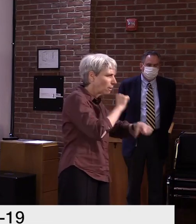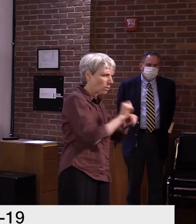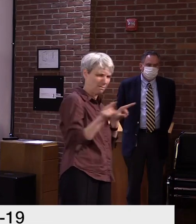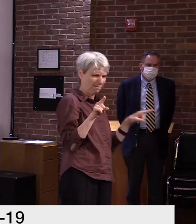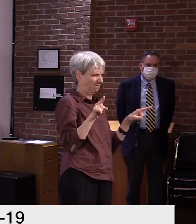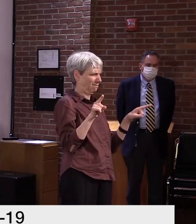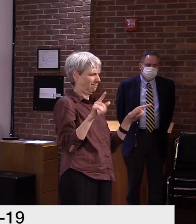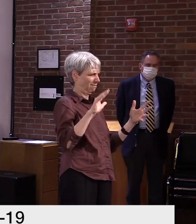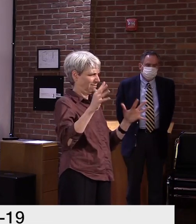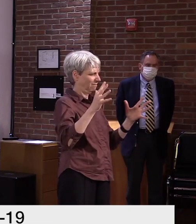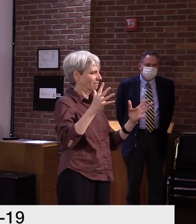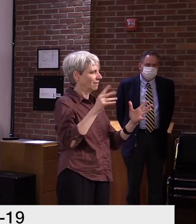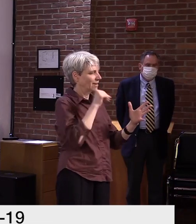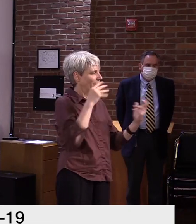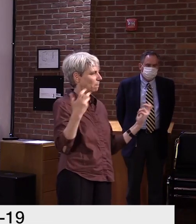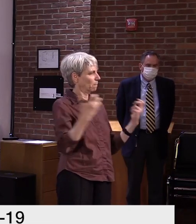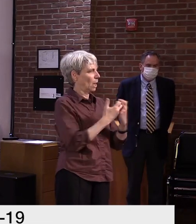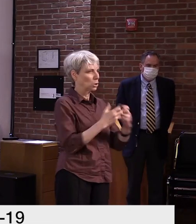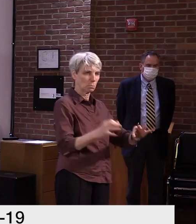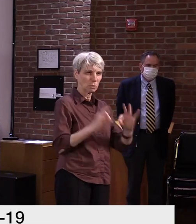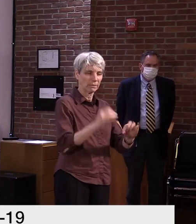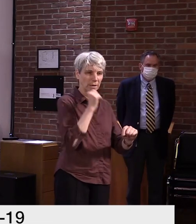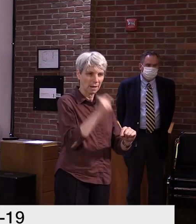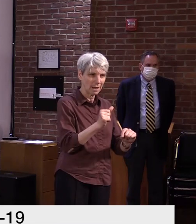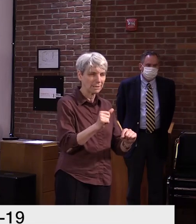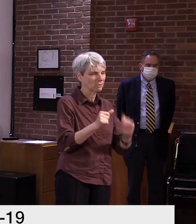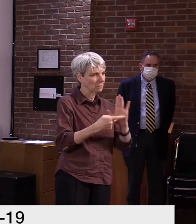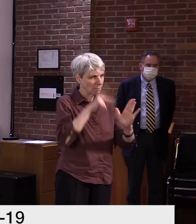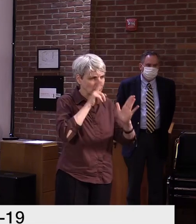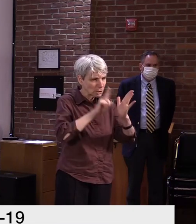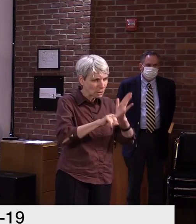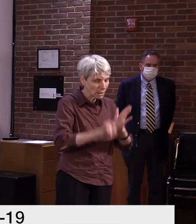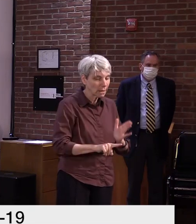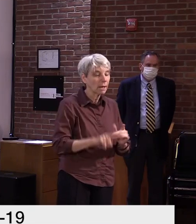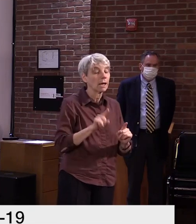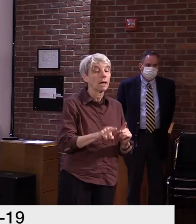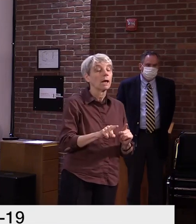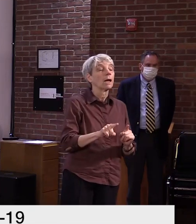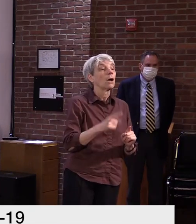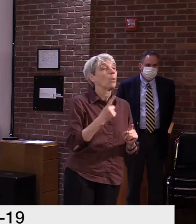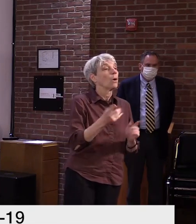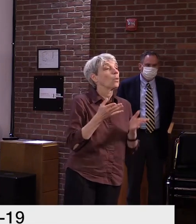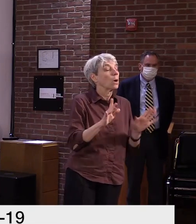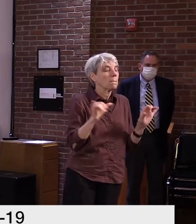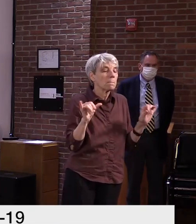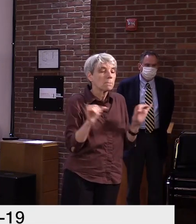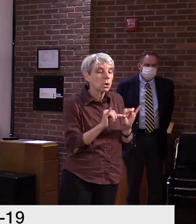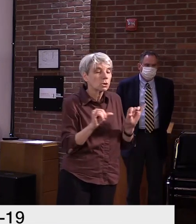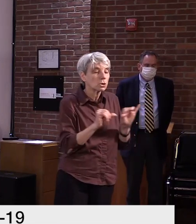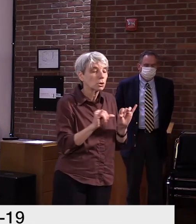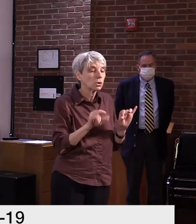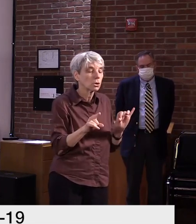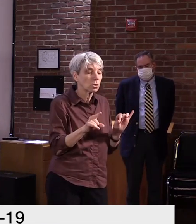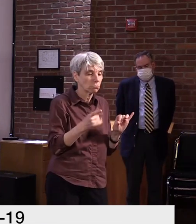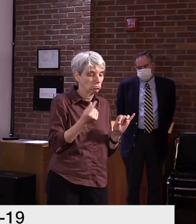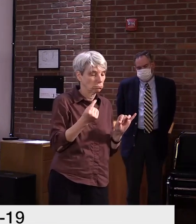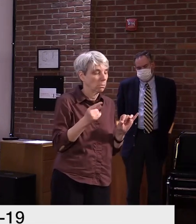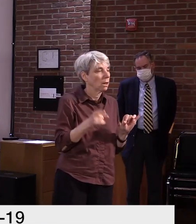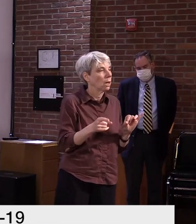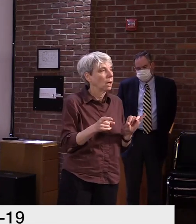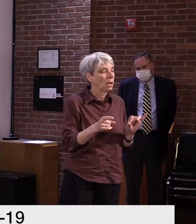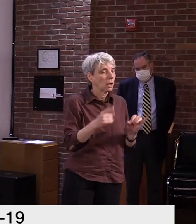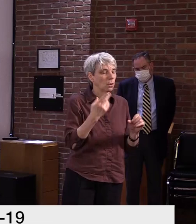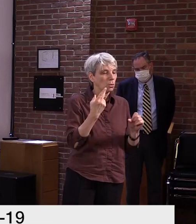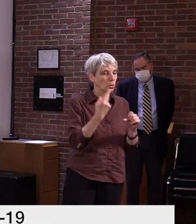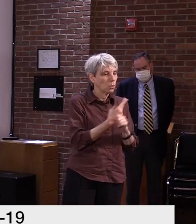different ways we can validate that information. We had other steps in place, but one of the pieces we're wanting to employ now is